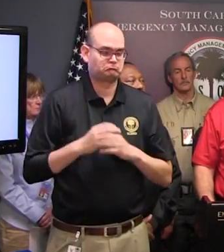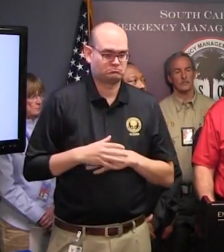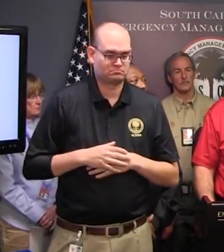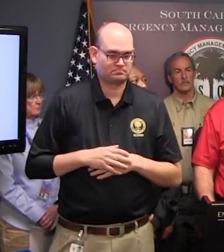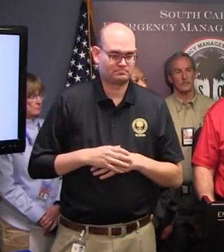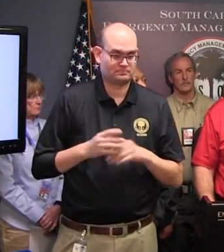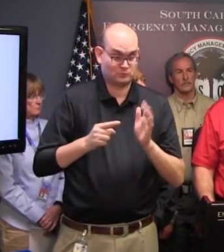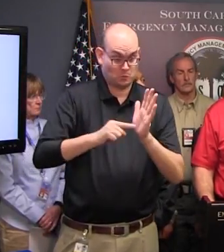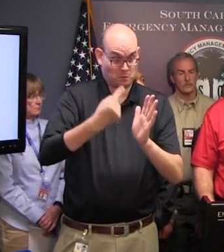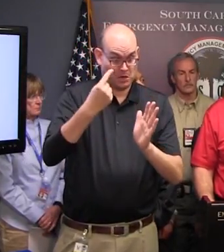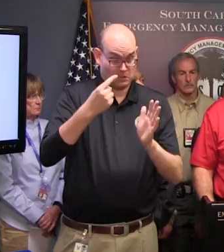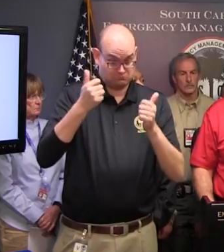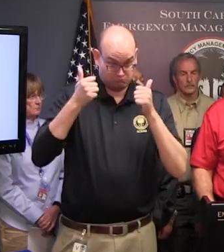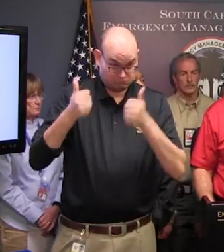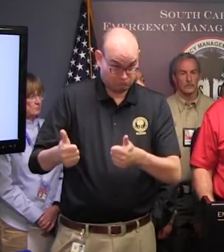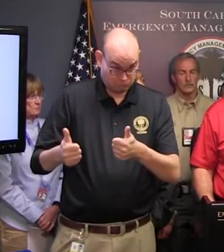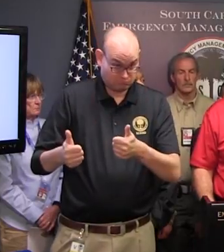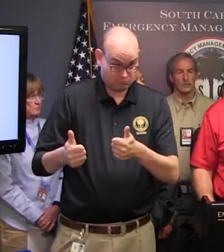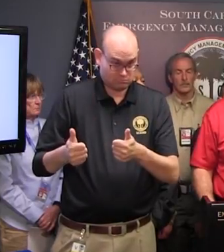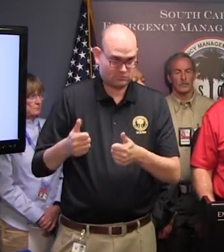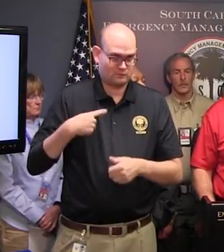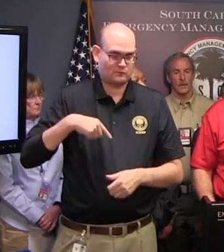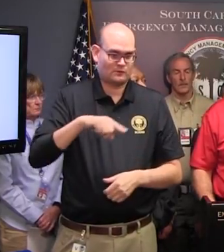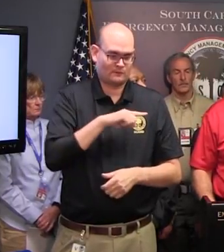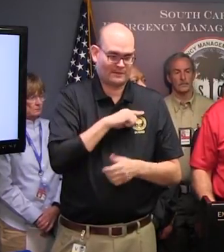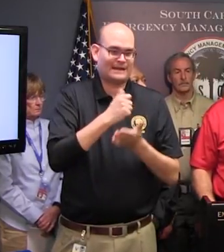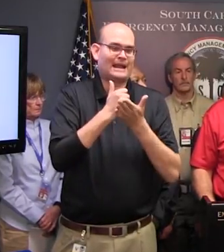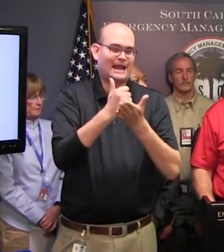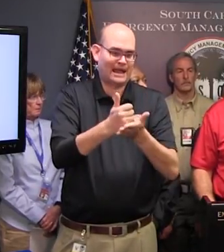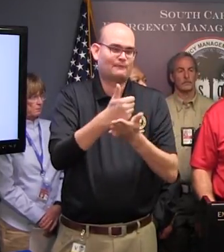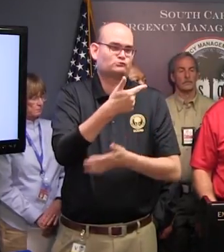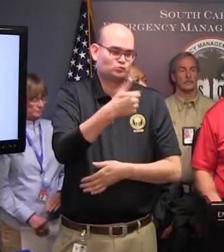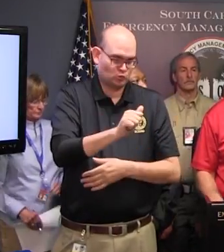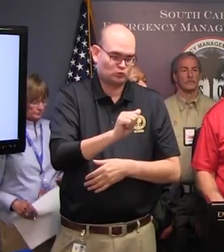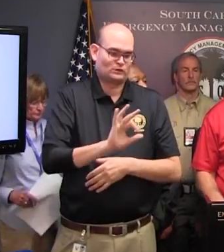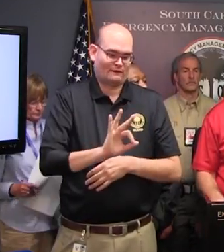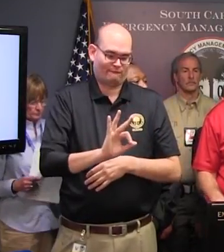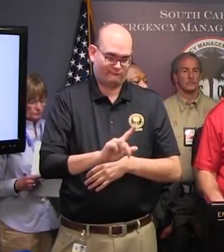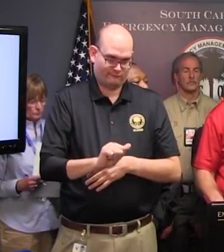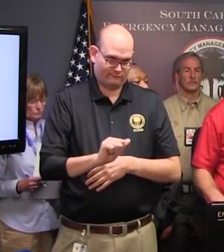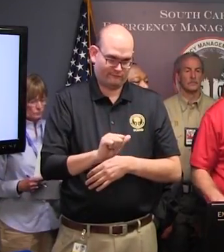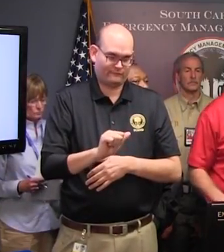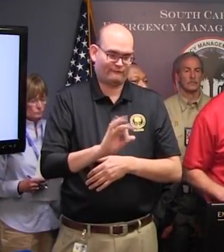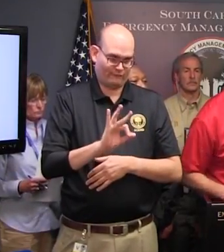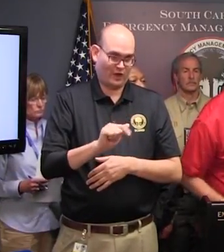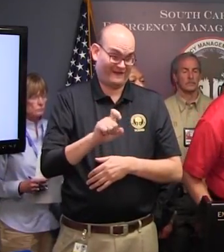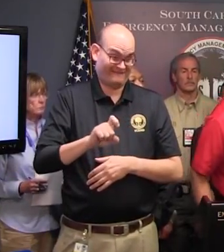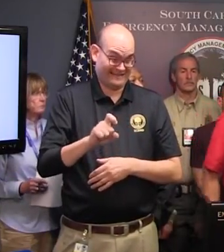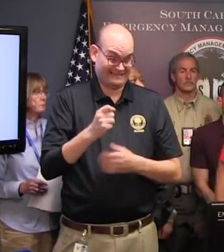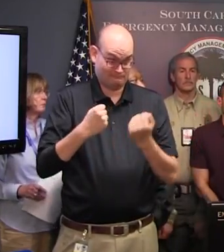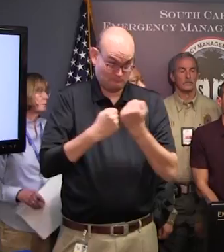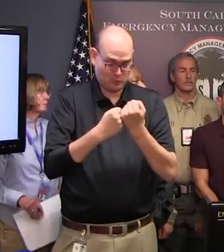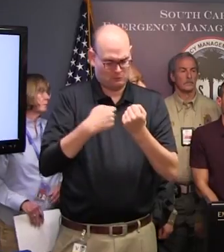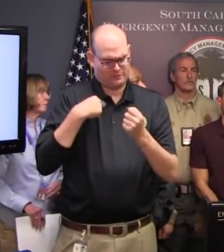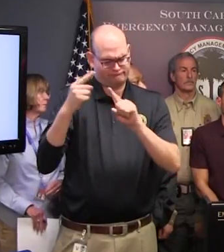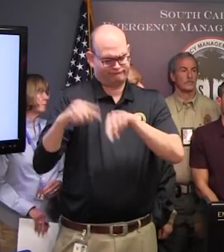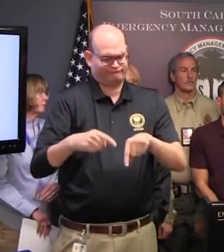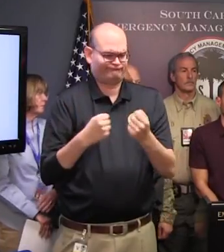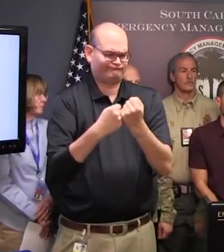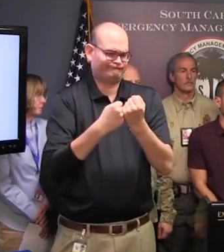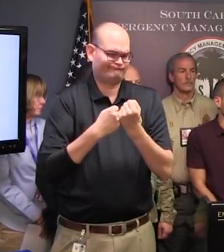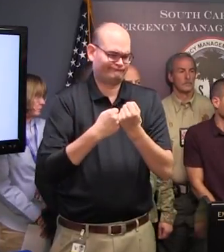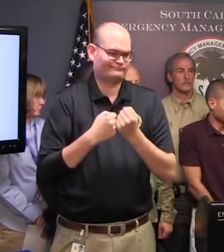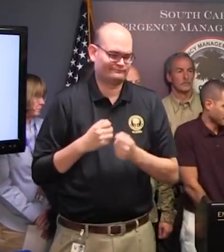will be assessing our ability to respond and assist our neighbors in Georgia and Florida with research and rescue assets. Thank you. Thank you, sir. Alan Wilson,